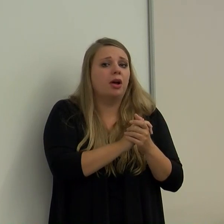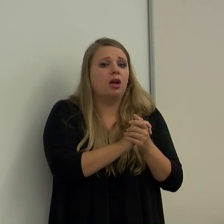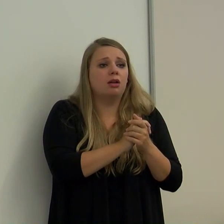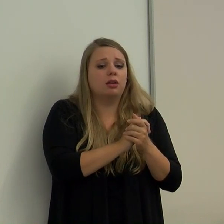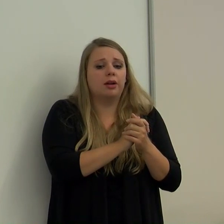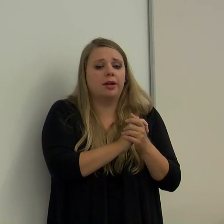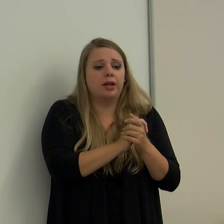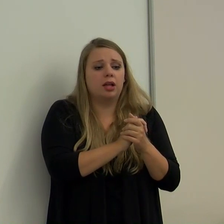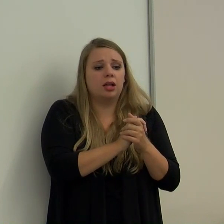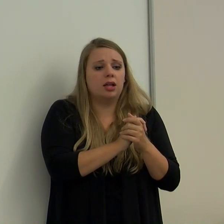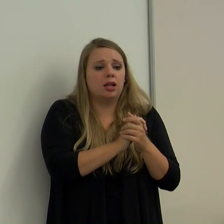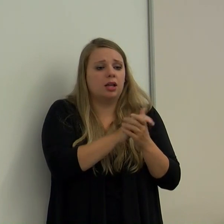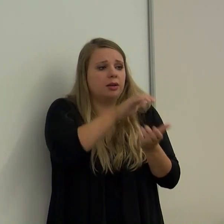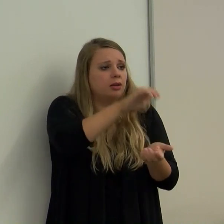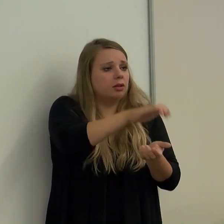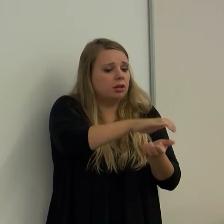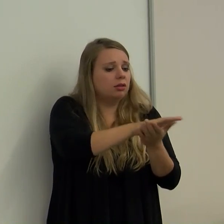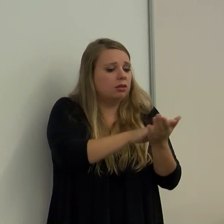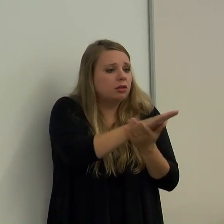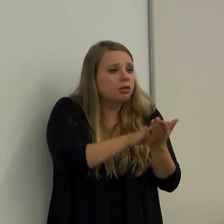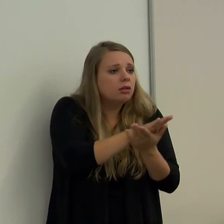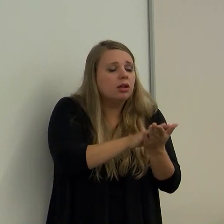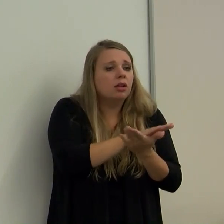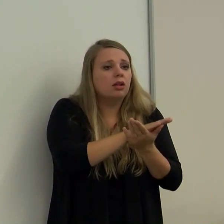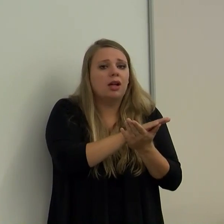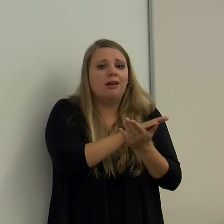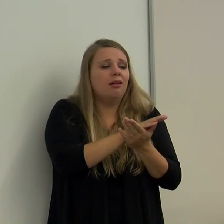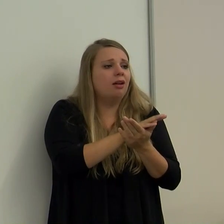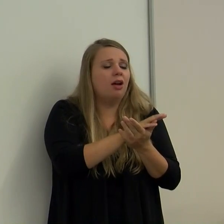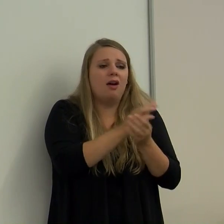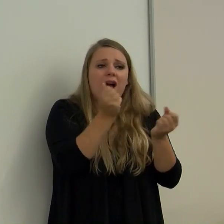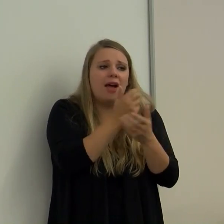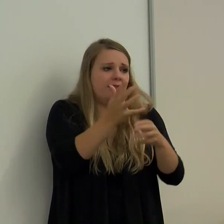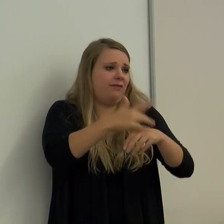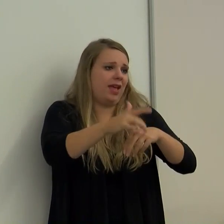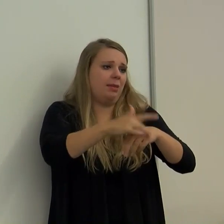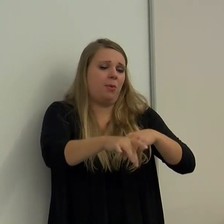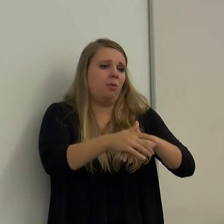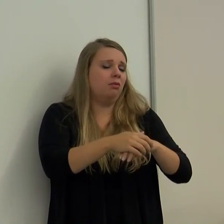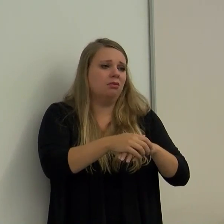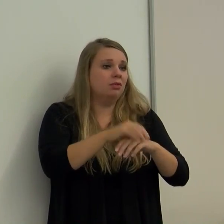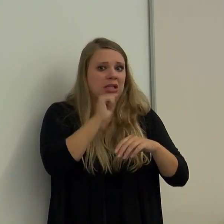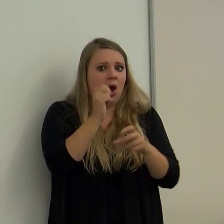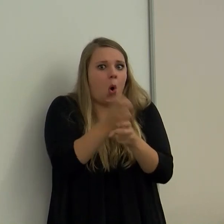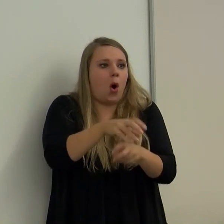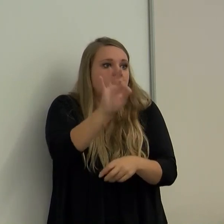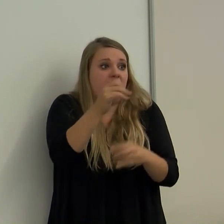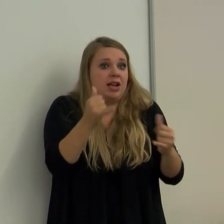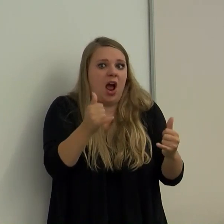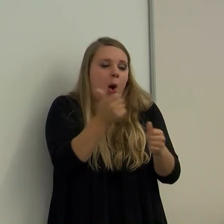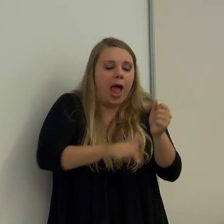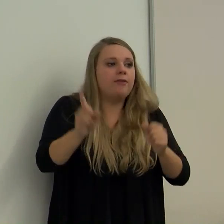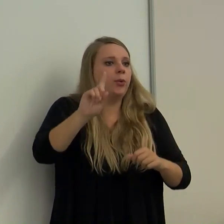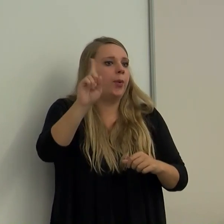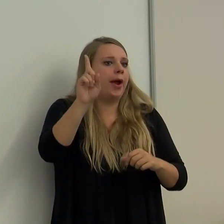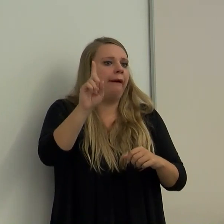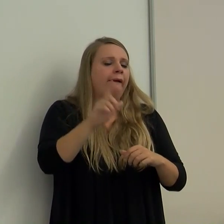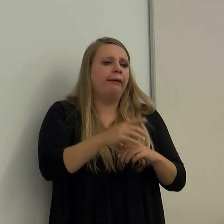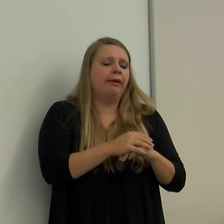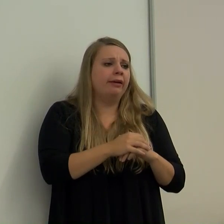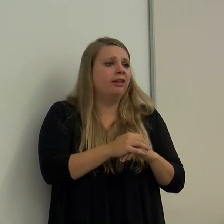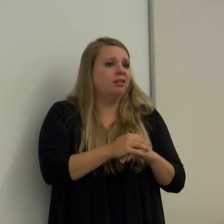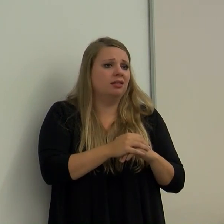hand sanitizer, you can, it's all available. You know, it's not hard to find now. Just,